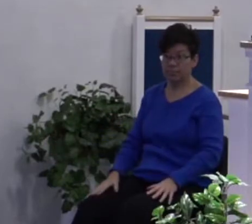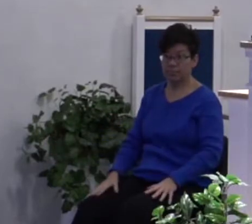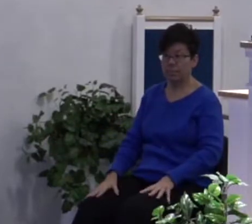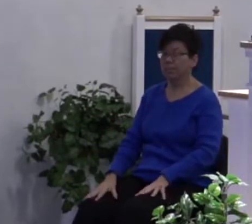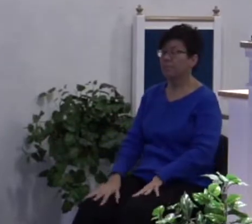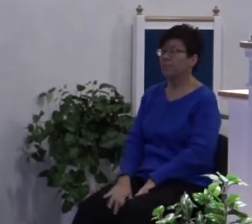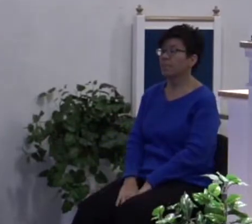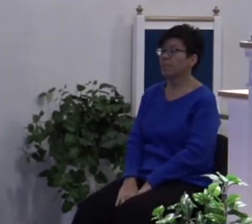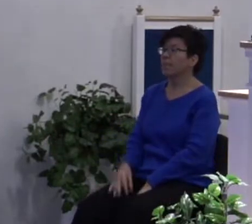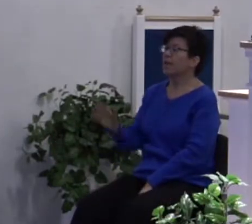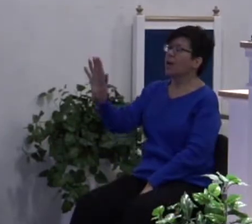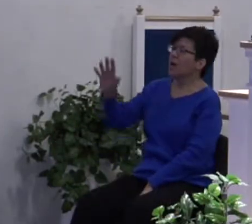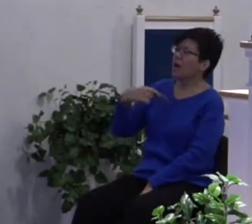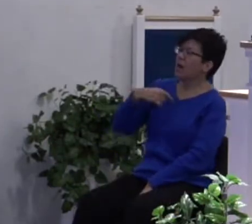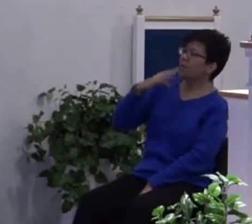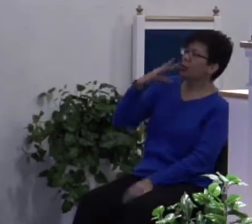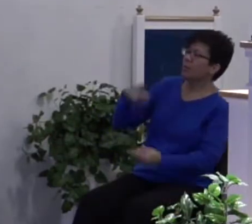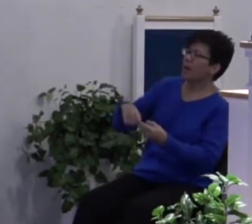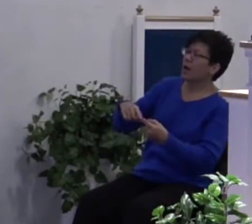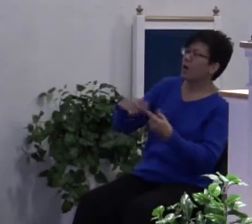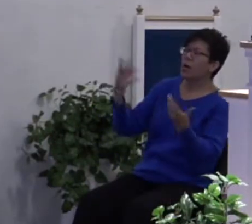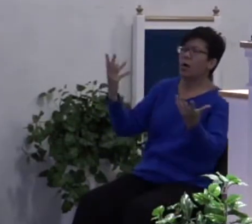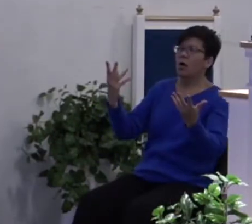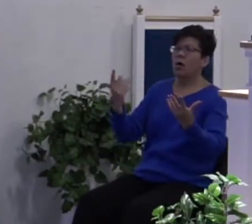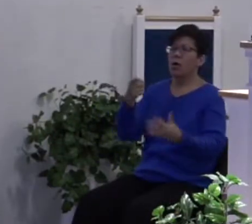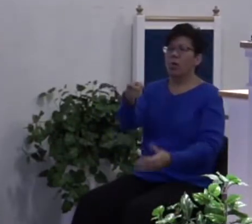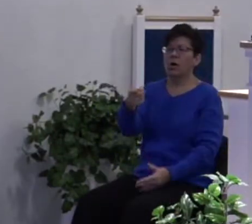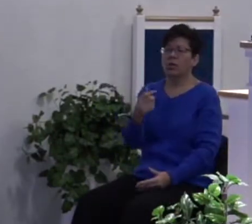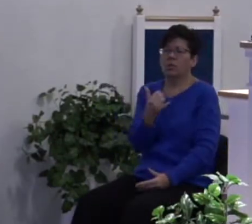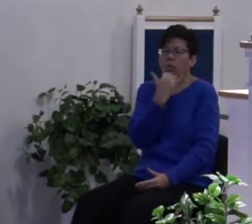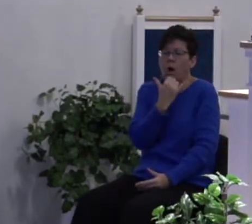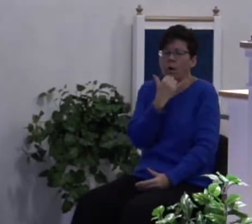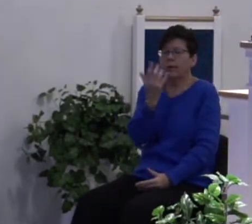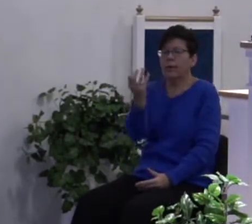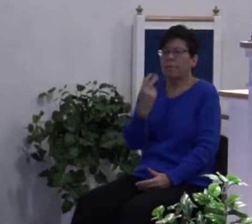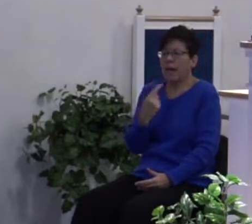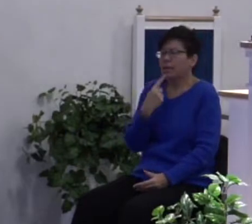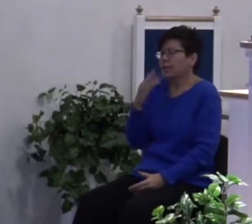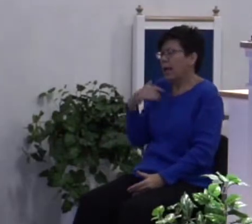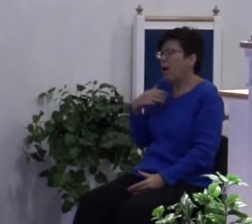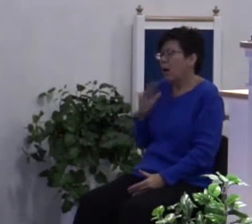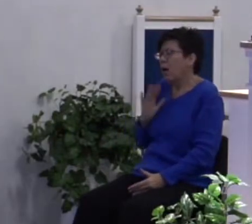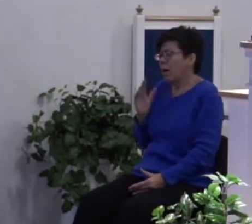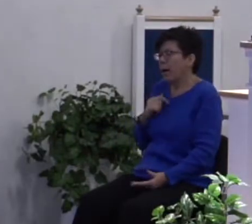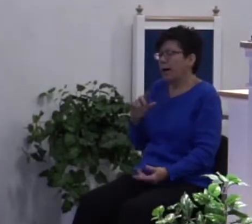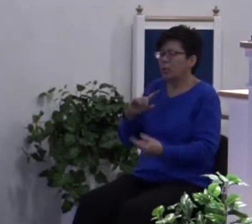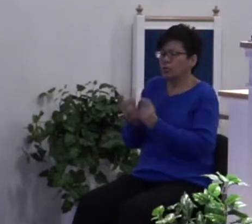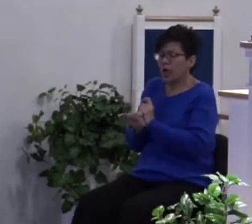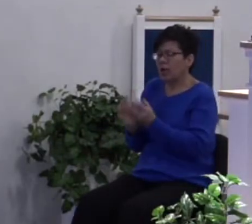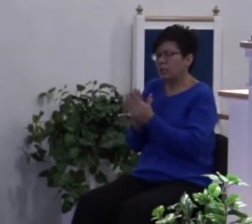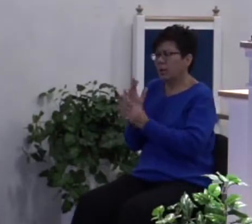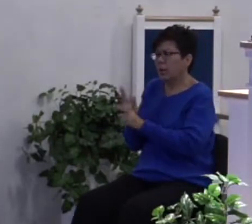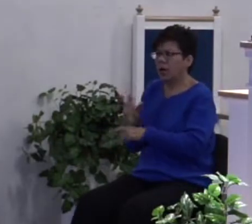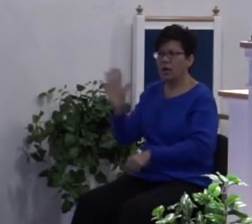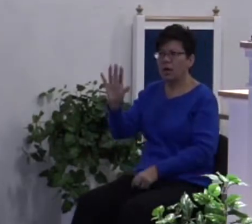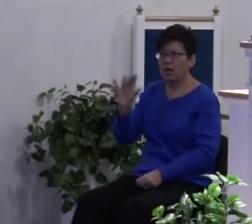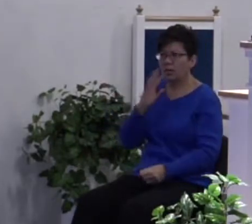I'm not talking about the ones who just do wrong and come back and say, I'll get right. I'm talking about the ones who feel like